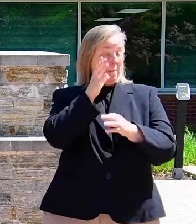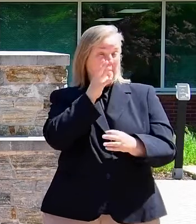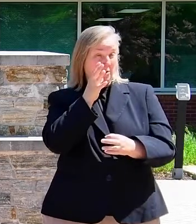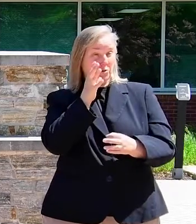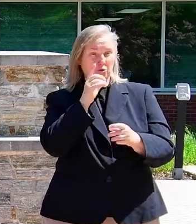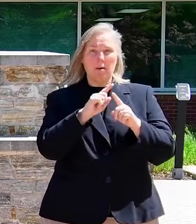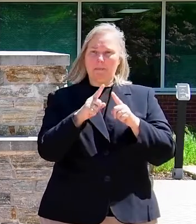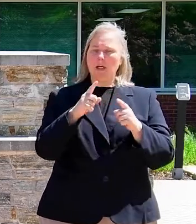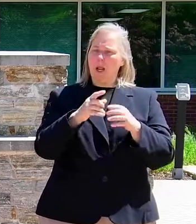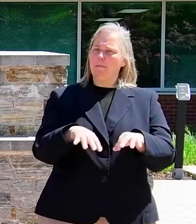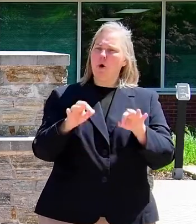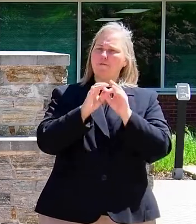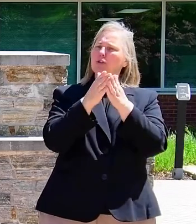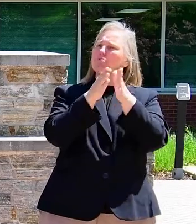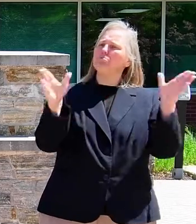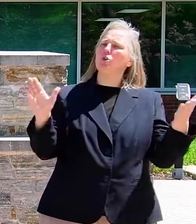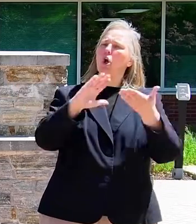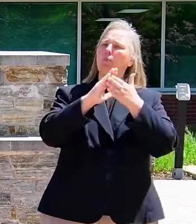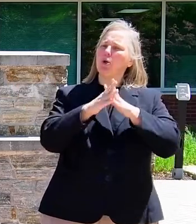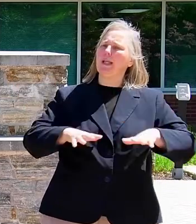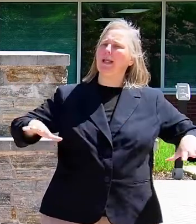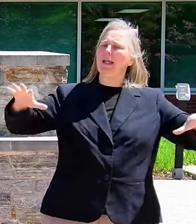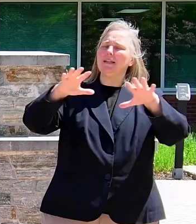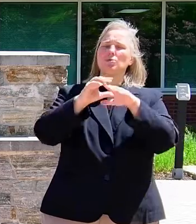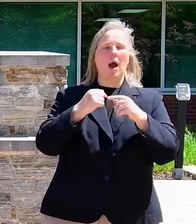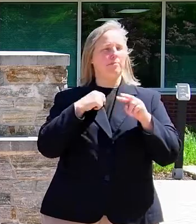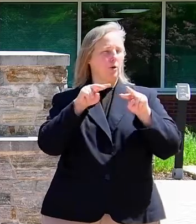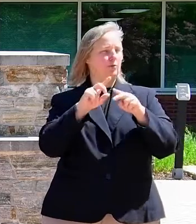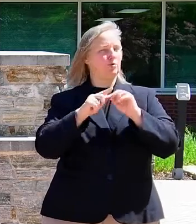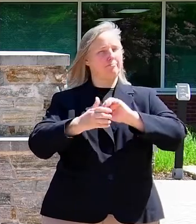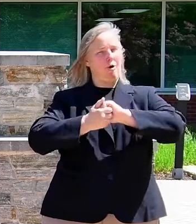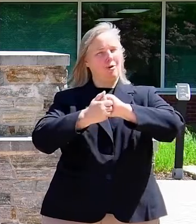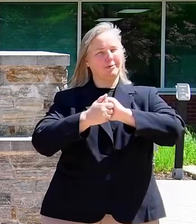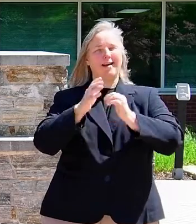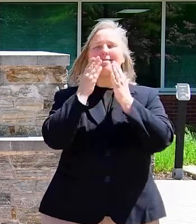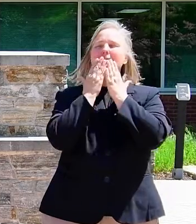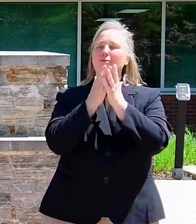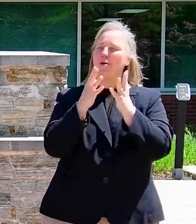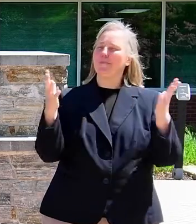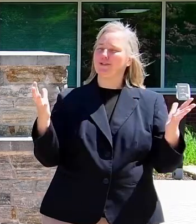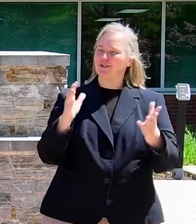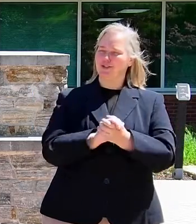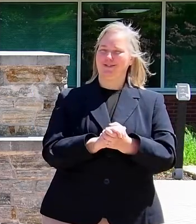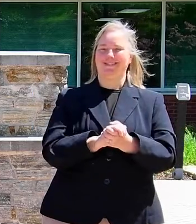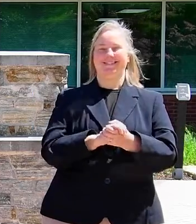community at large. So I am looking forward to this partnership. Thank you very much.